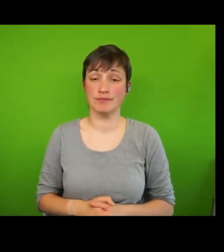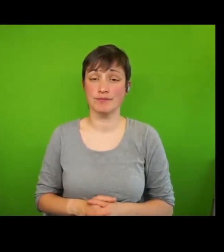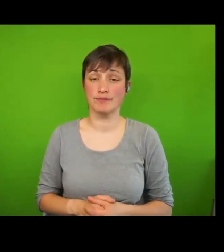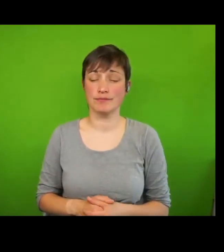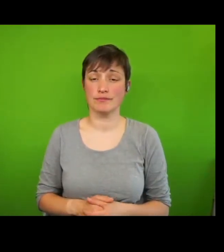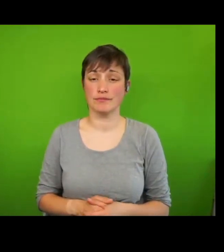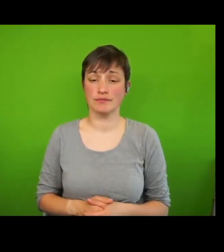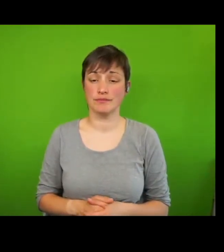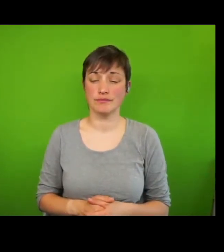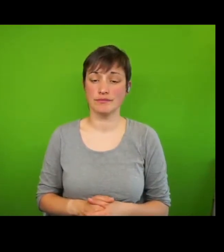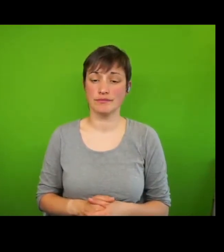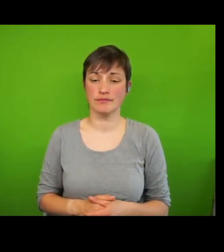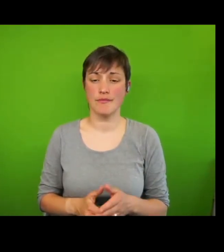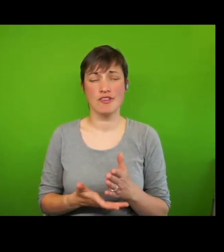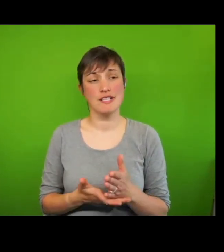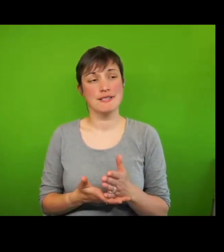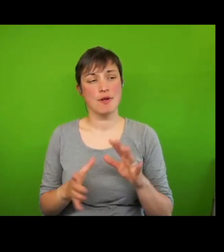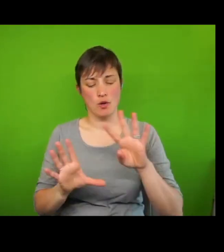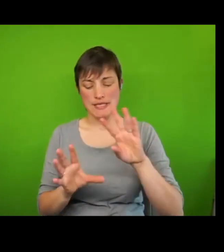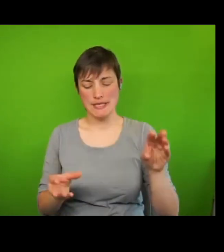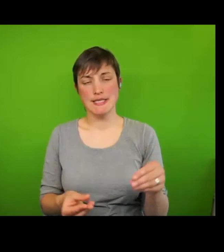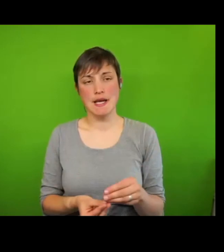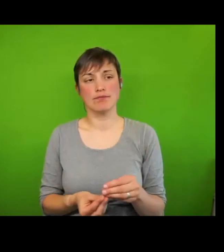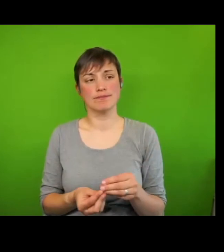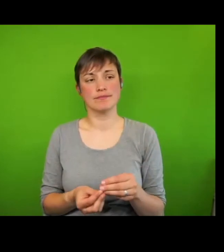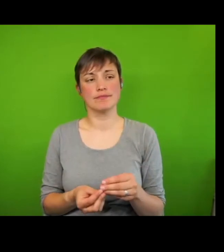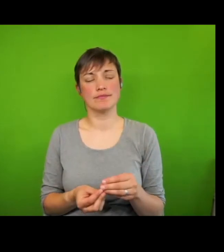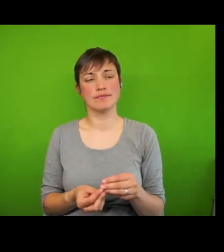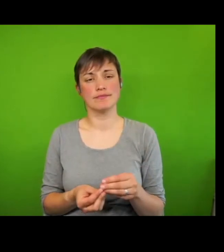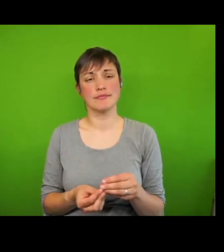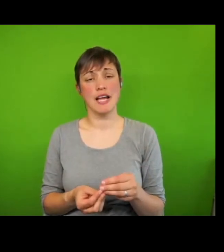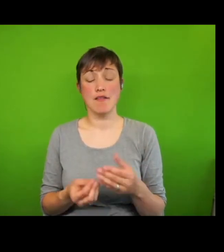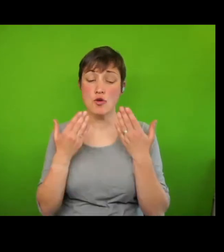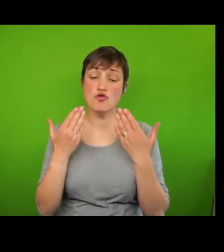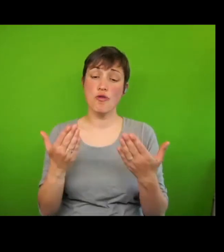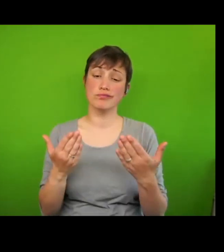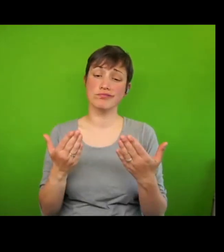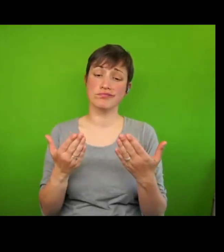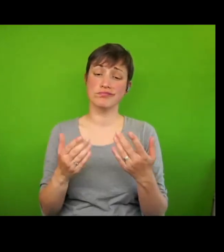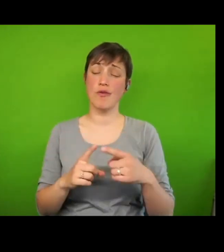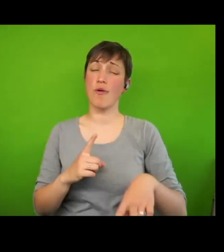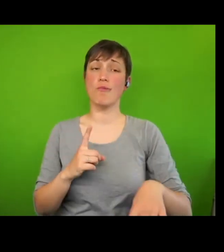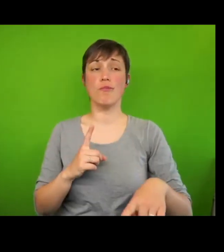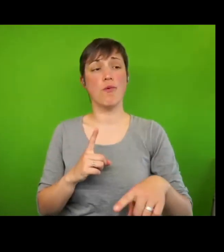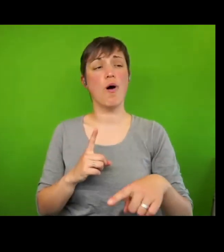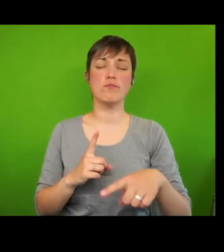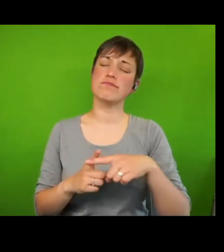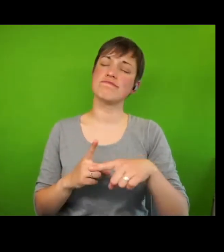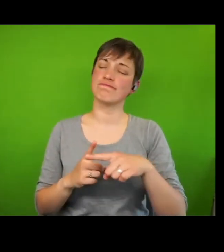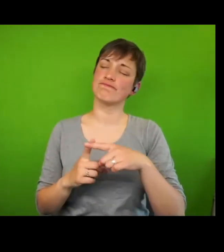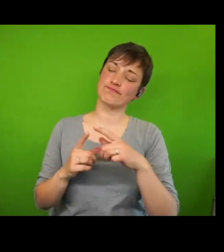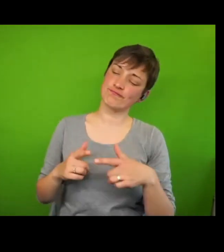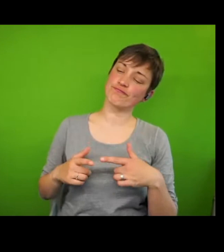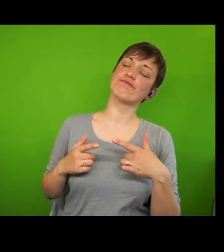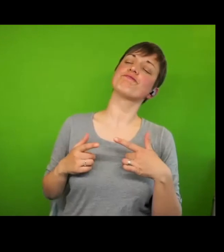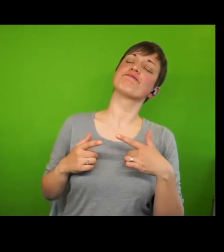To sum up, I've offered an optimistic account of a human rights-based approach to poverty on the basis that it offers